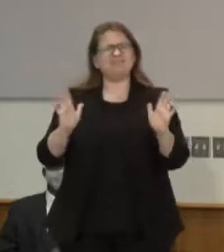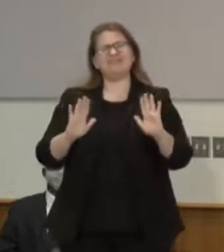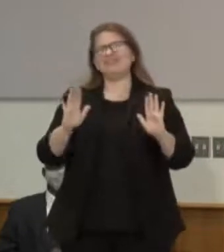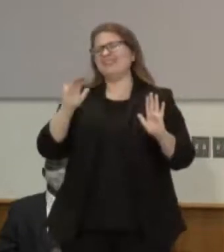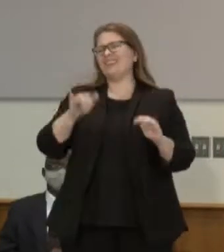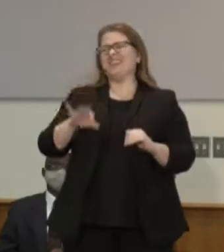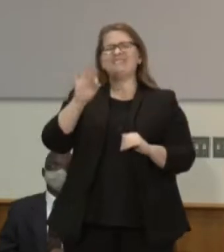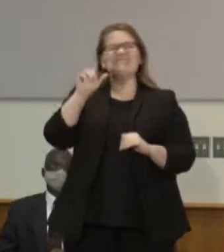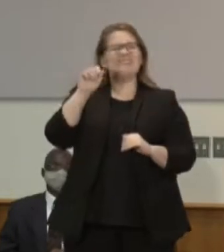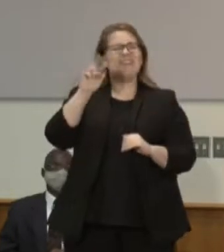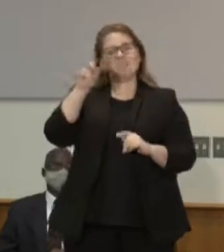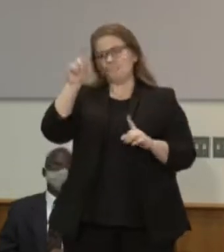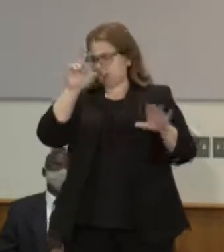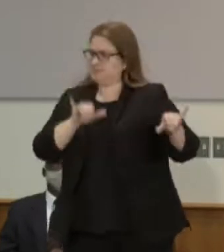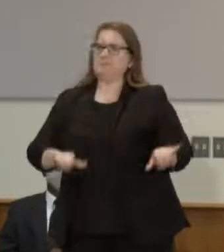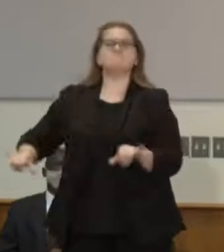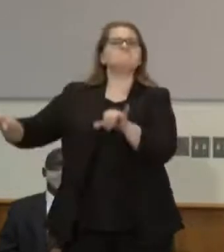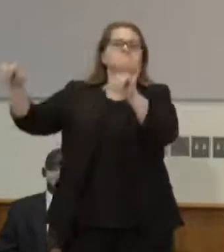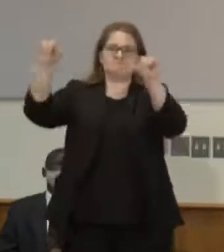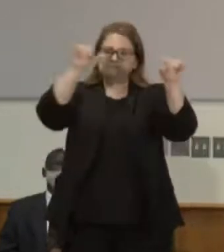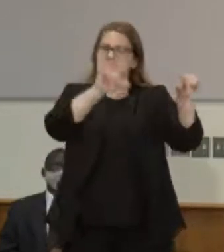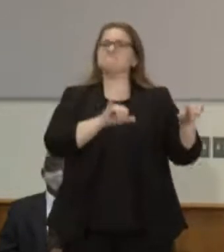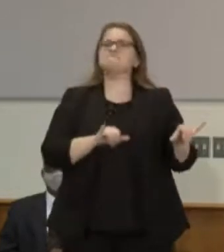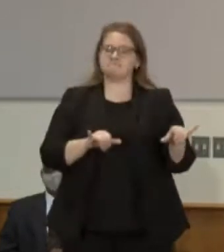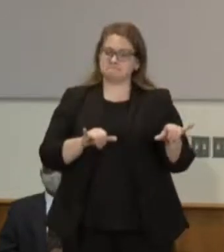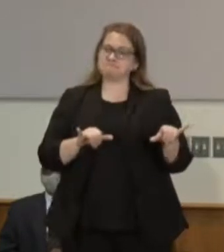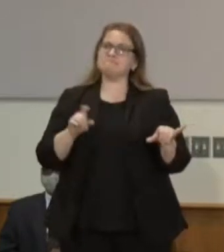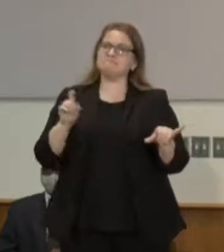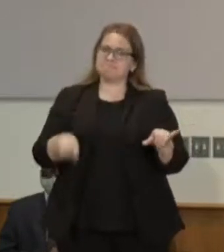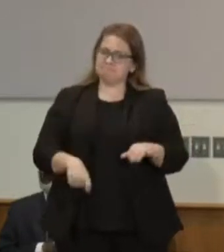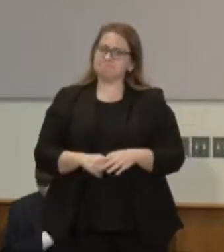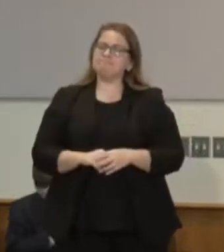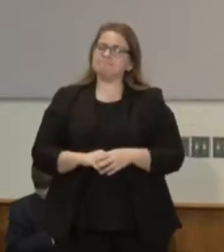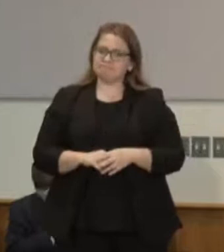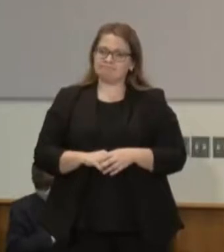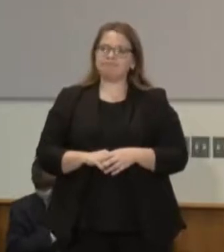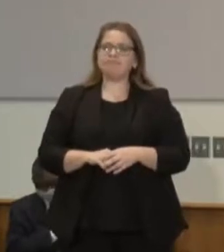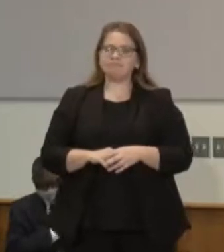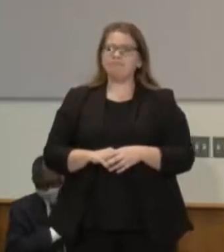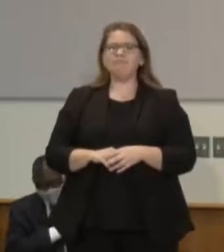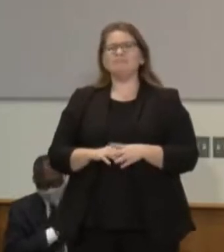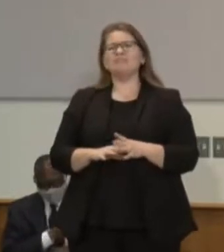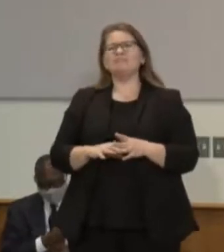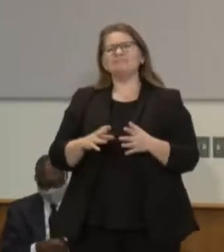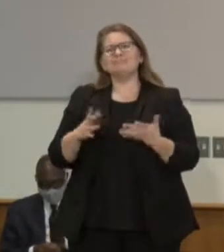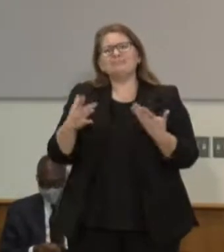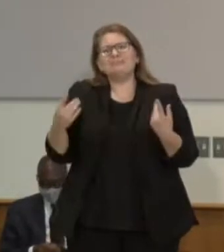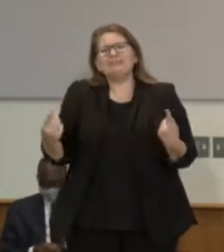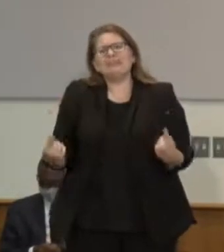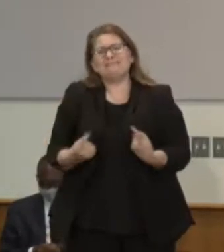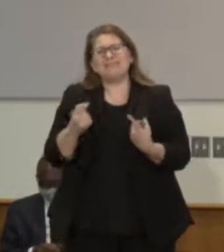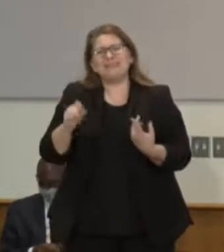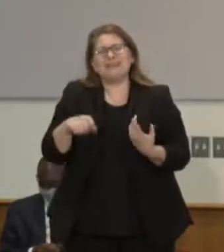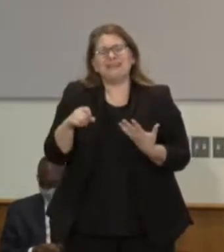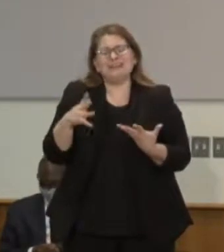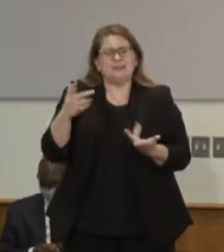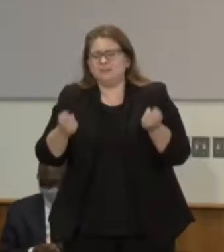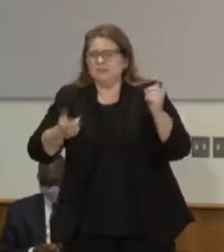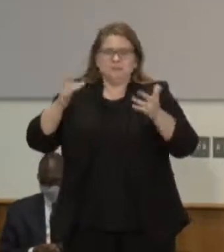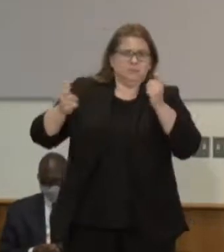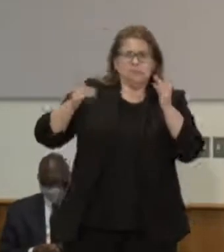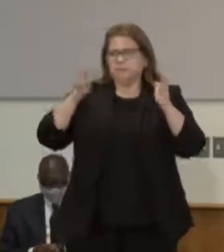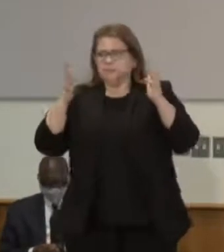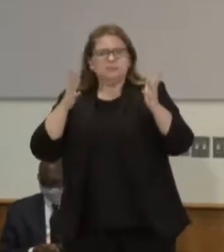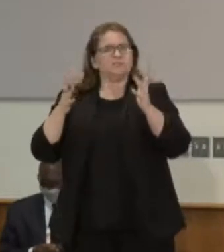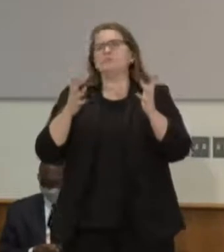at worst a gaming of the will of the people of Minnesota when they pass laws and so what we're doing